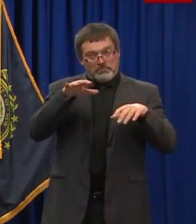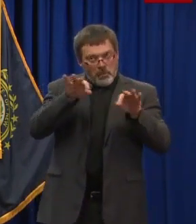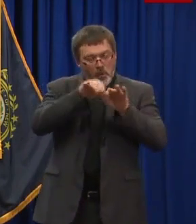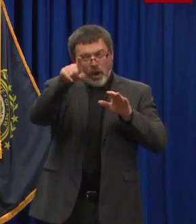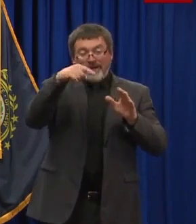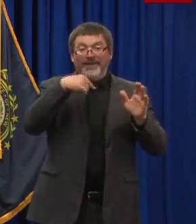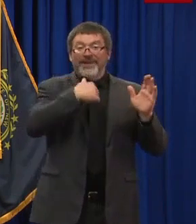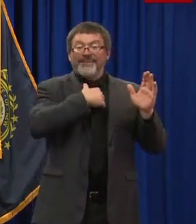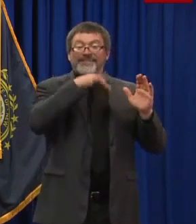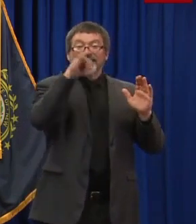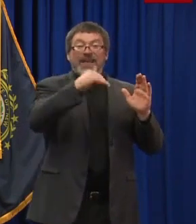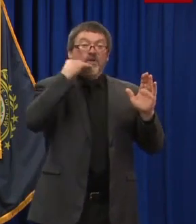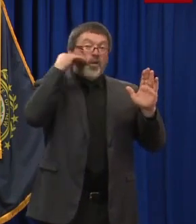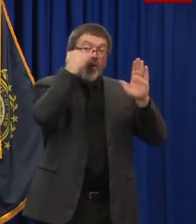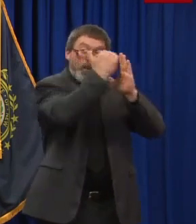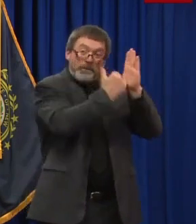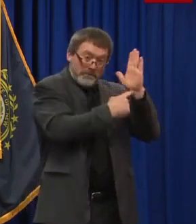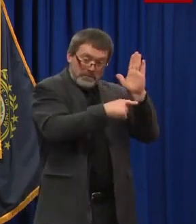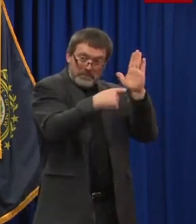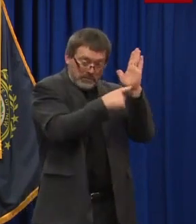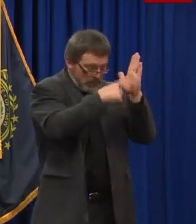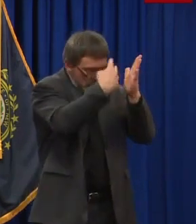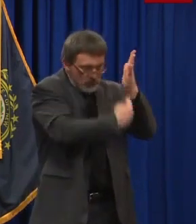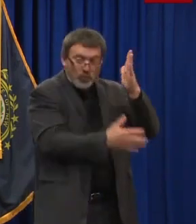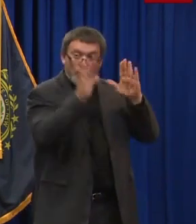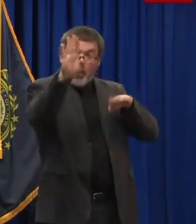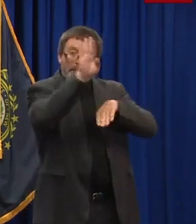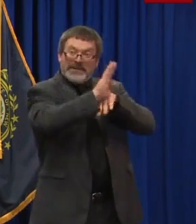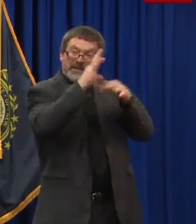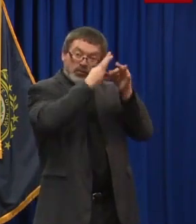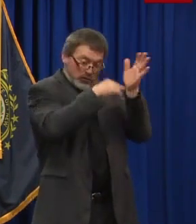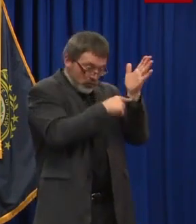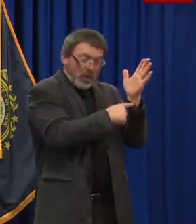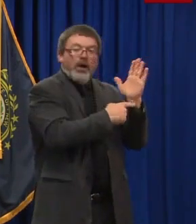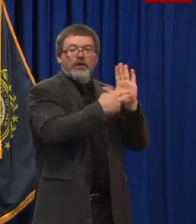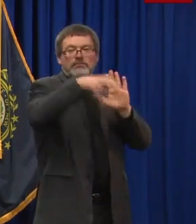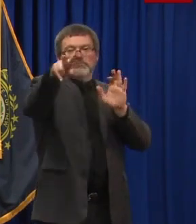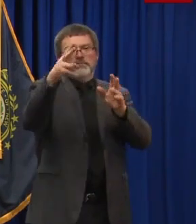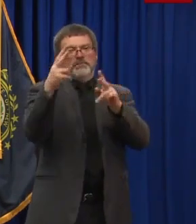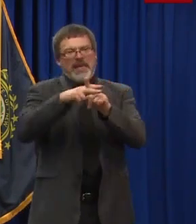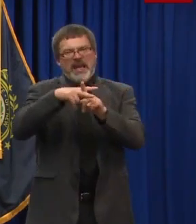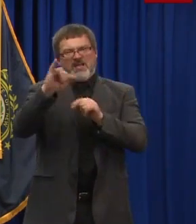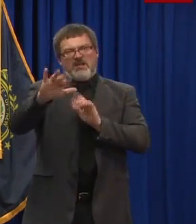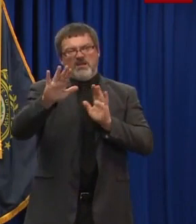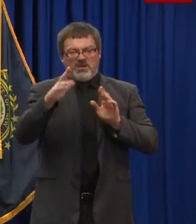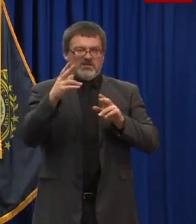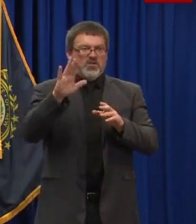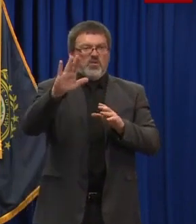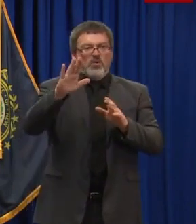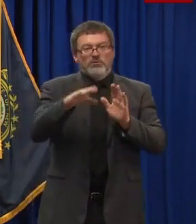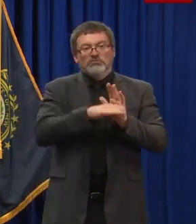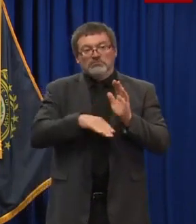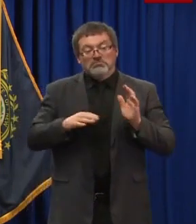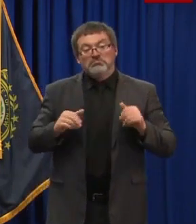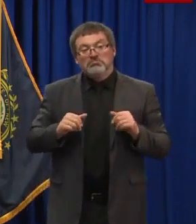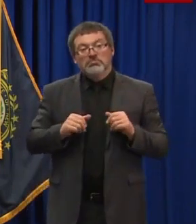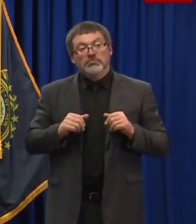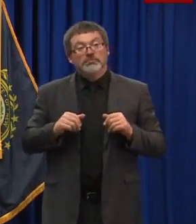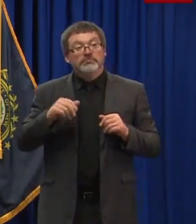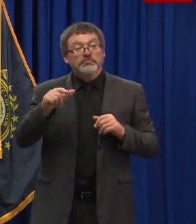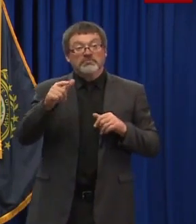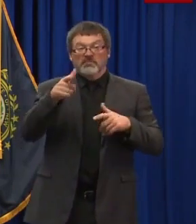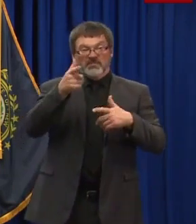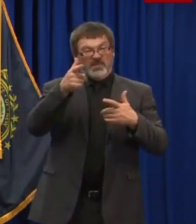input that give not just my office but the public health and I think the businesses themselves the confidence in terms of operating